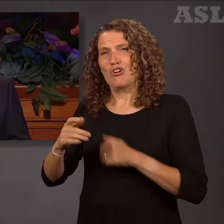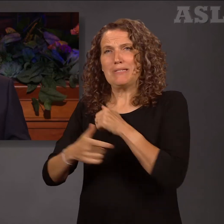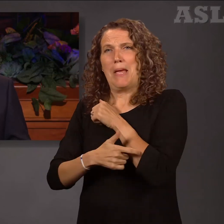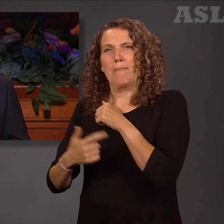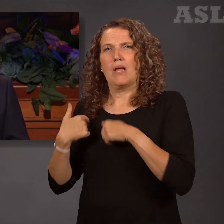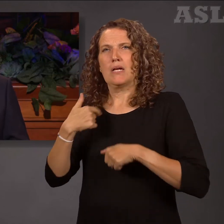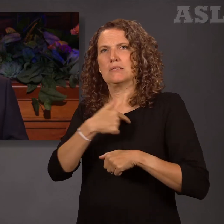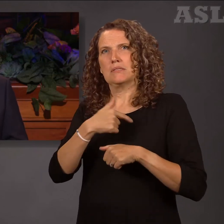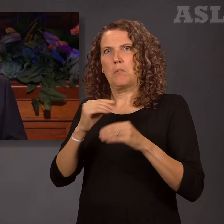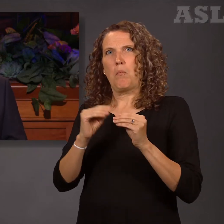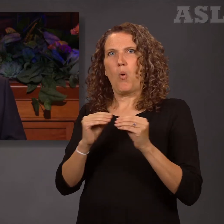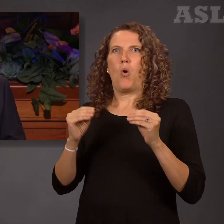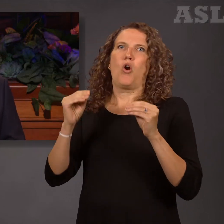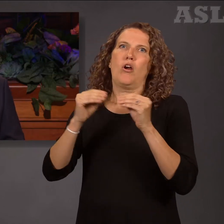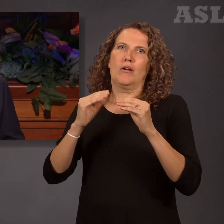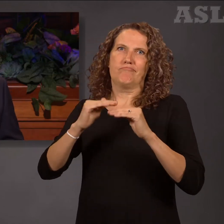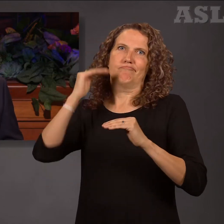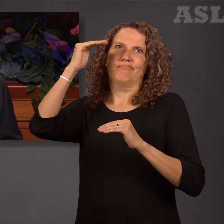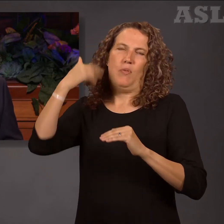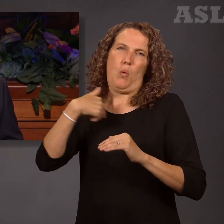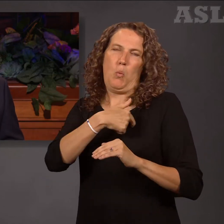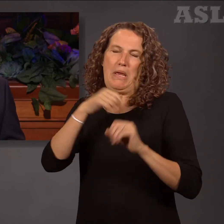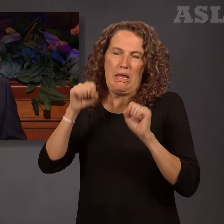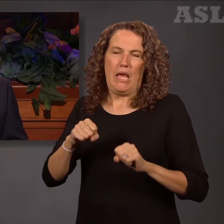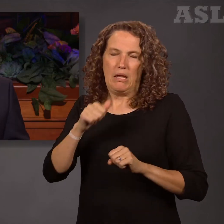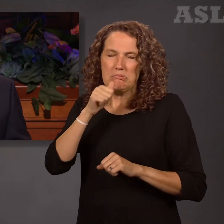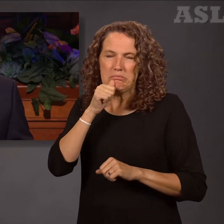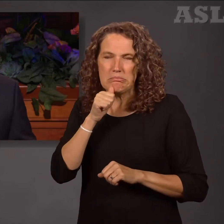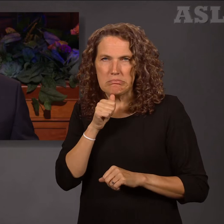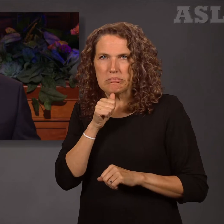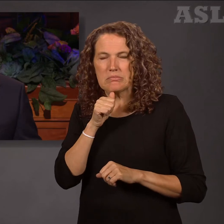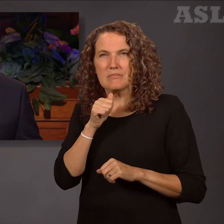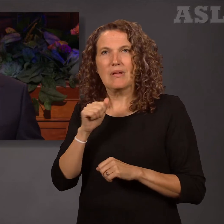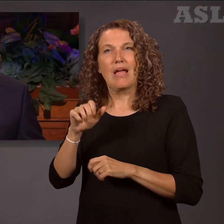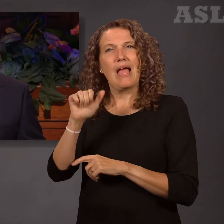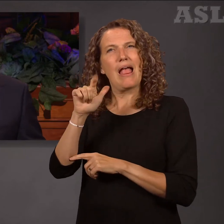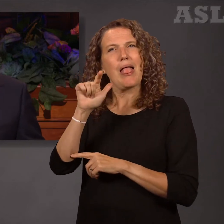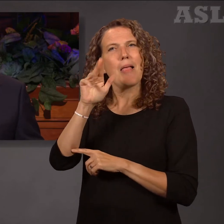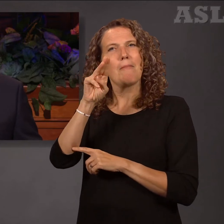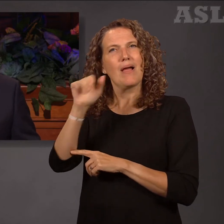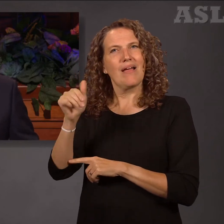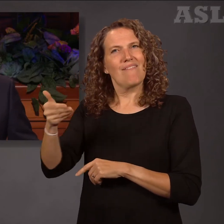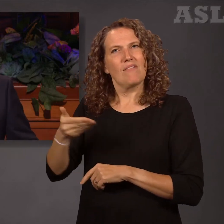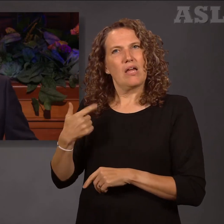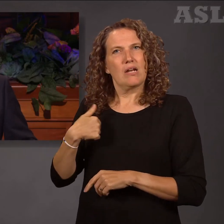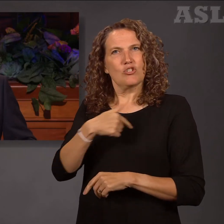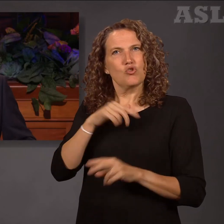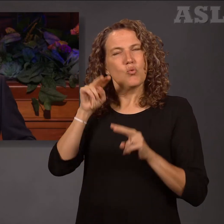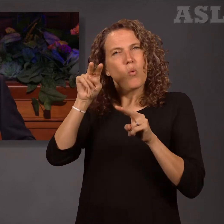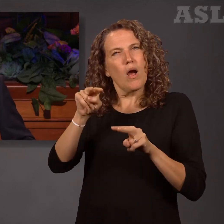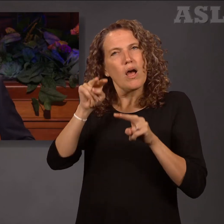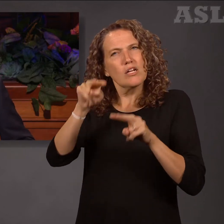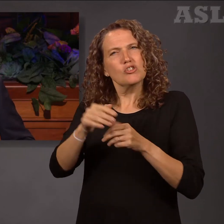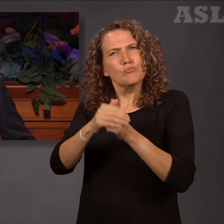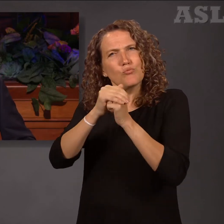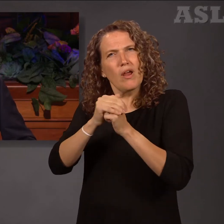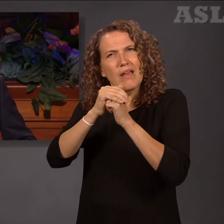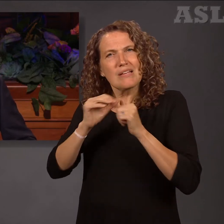can resist. Alma invites us to watch and pray continually, that we may not be tempted